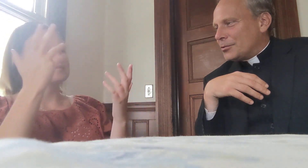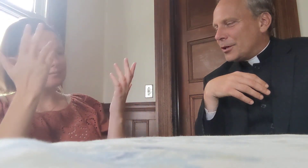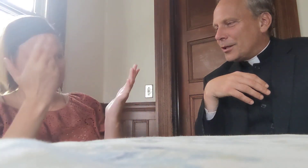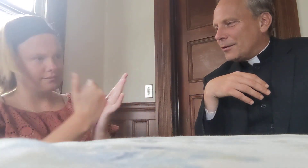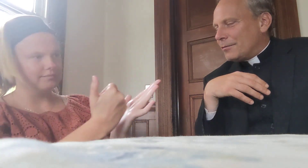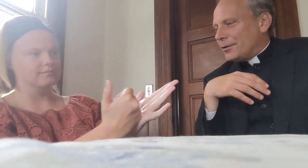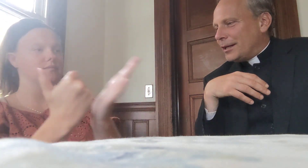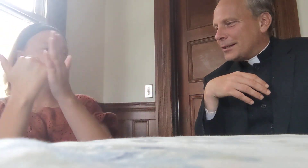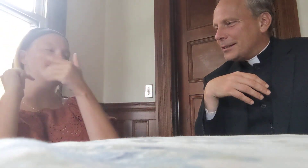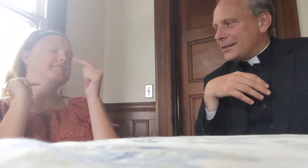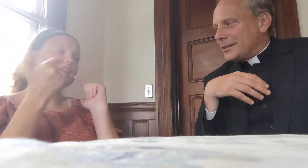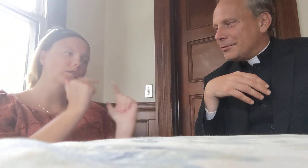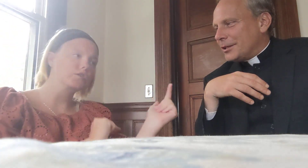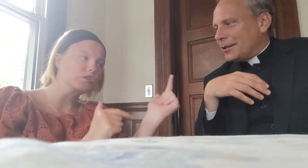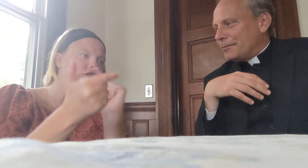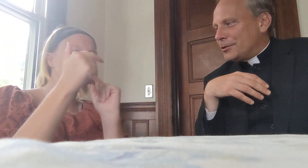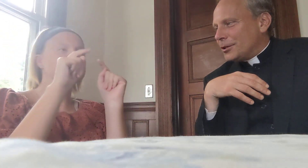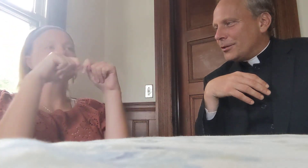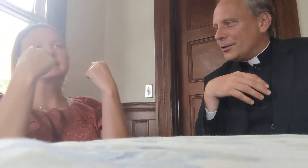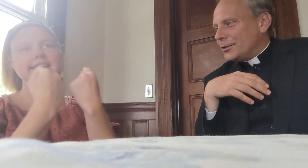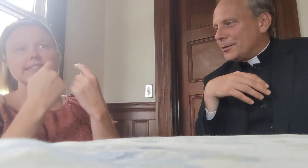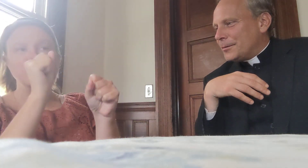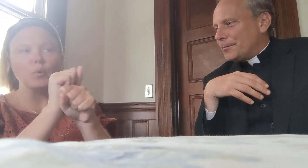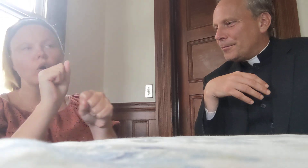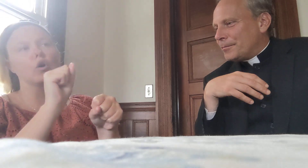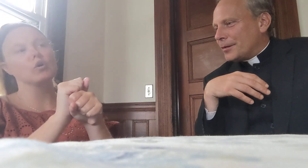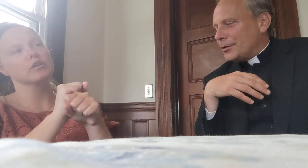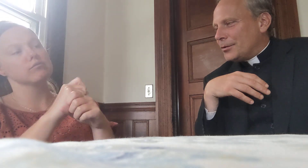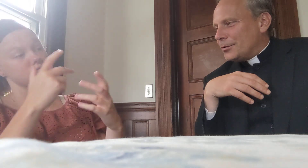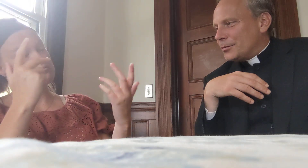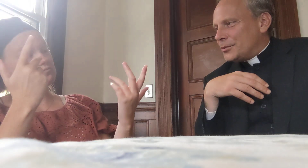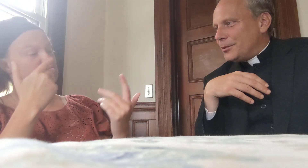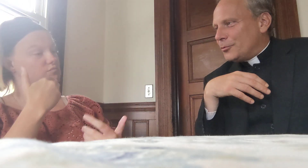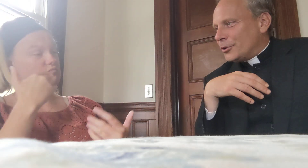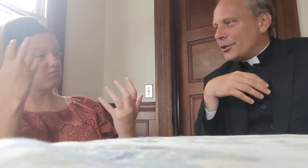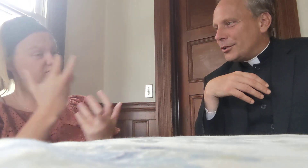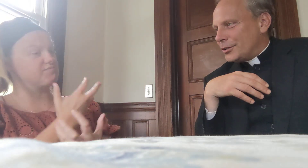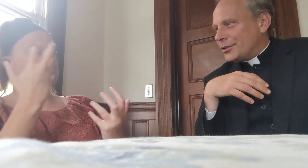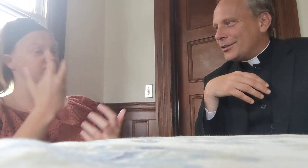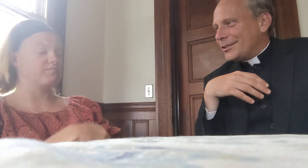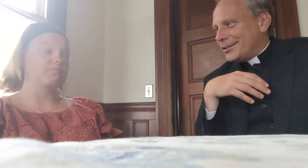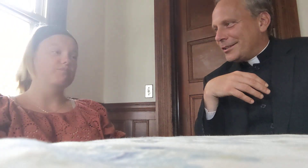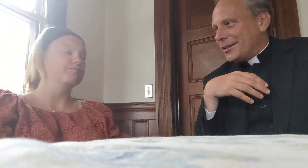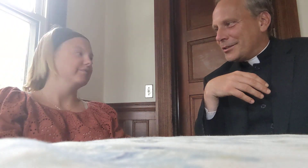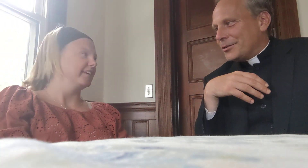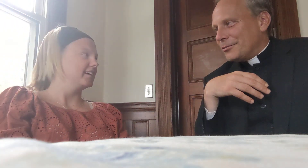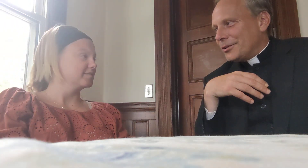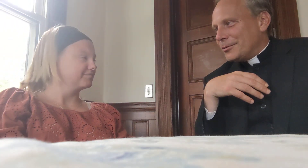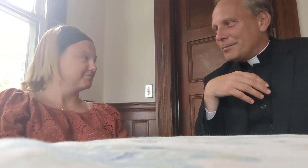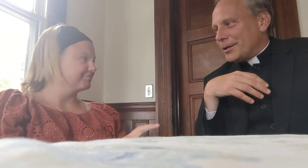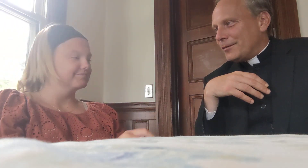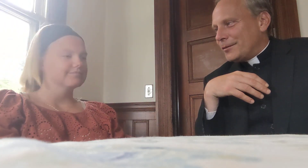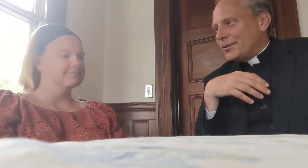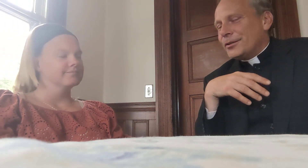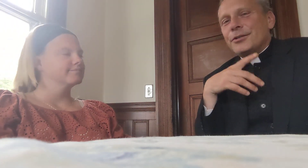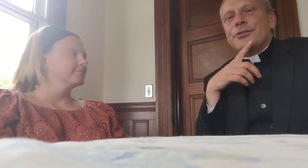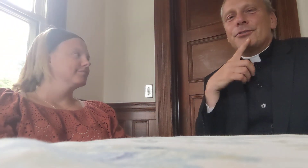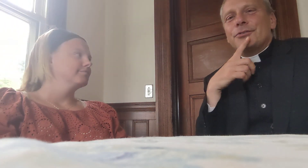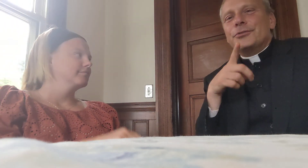try to get full access, and really help each other, and do some teamwork, yeah, so, it really was powerful, it's true,